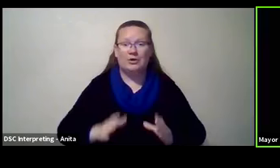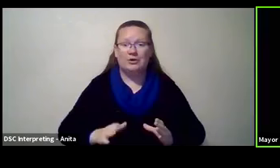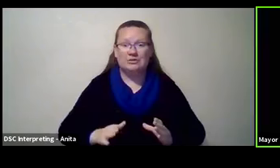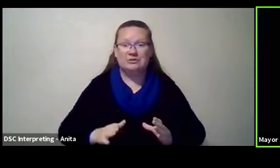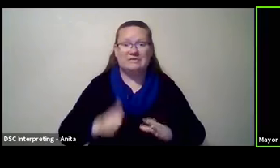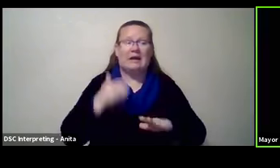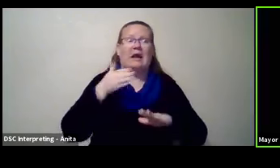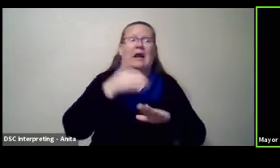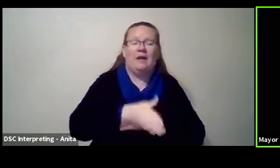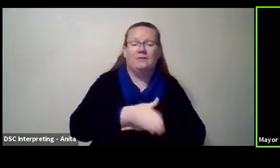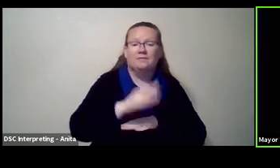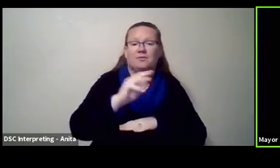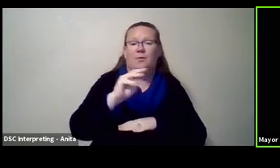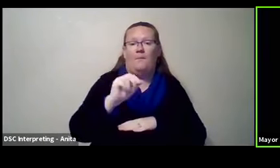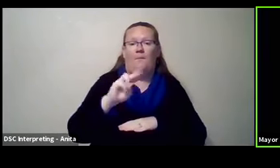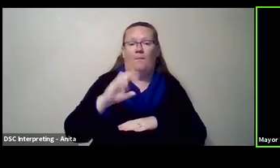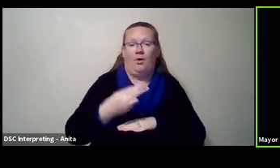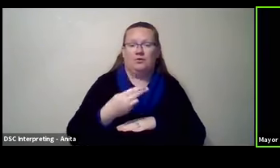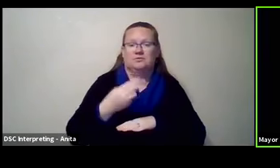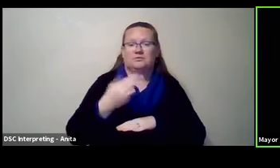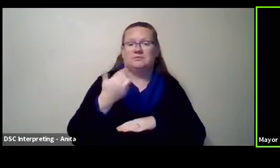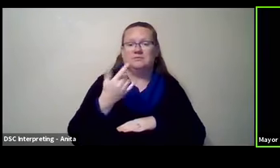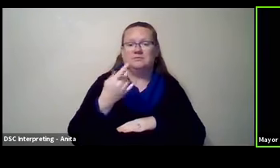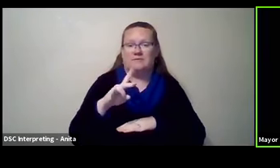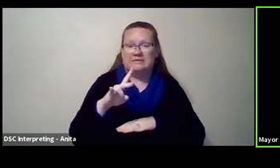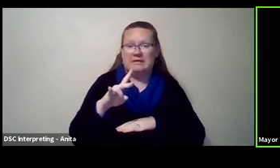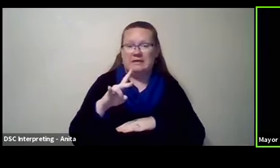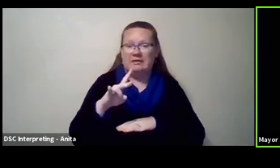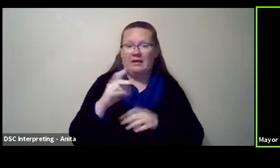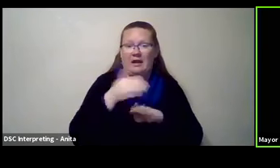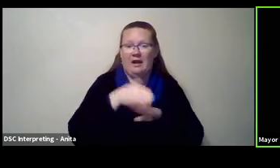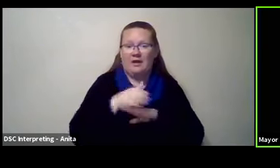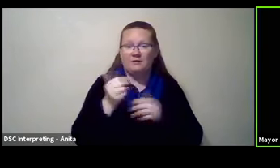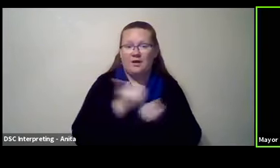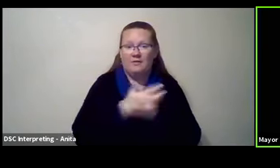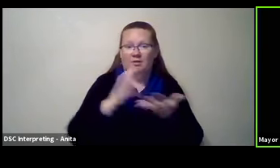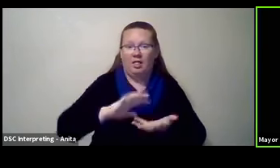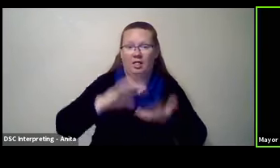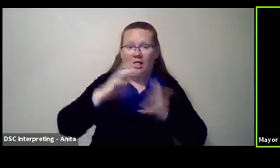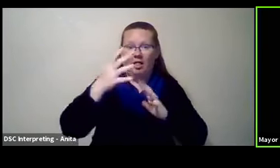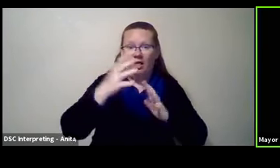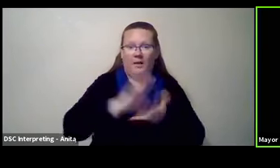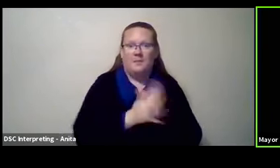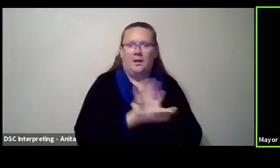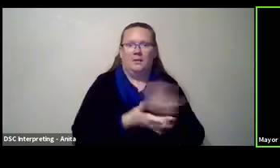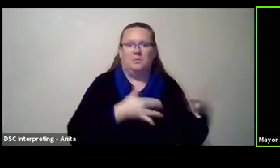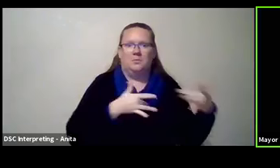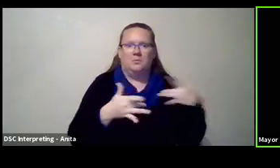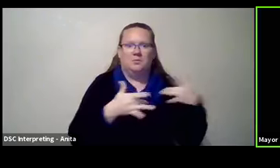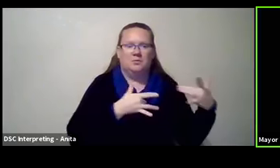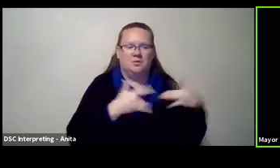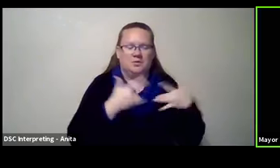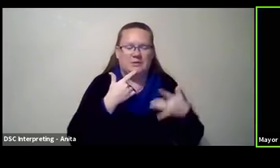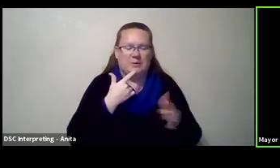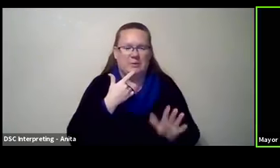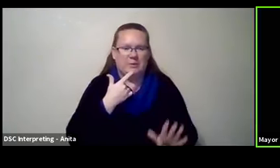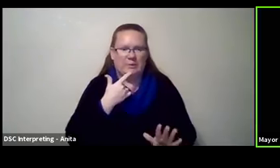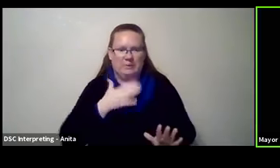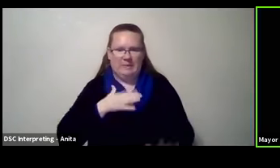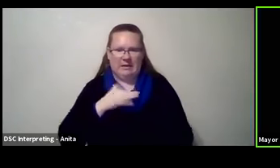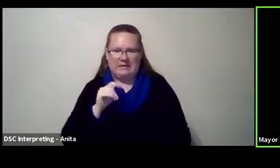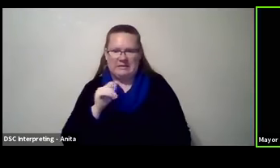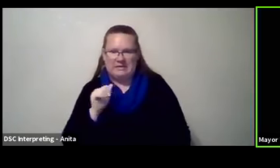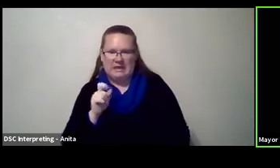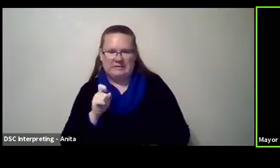17th who, uh, you know, became concerned about, um, how his or her tax money might be